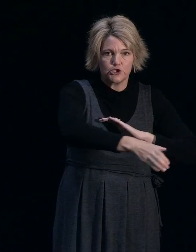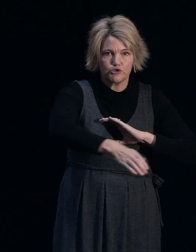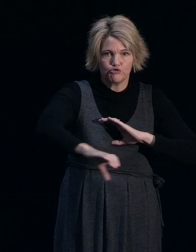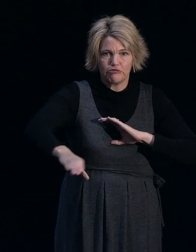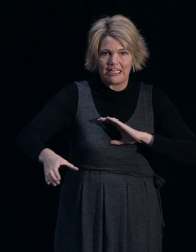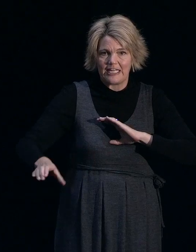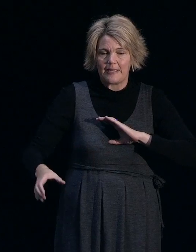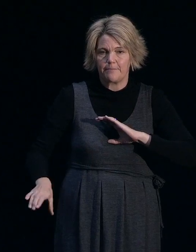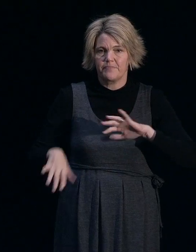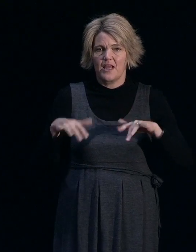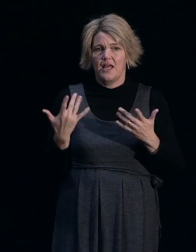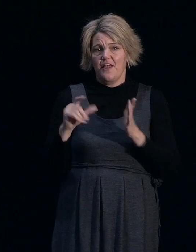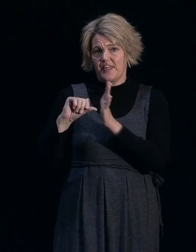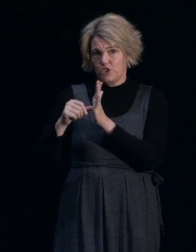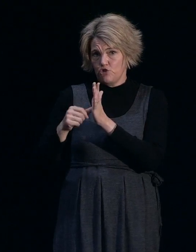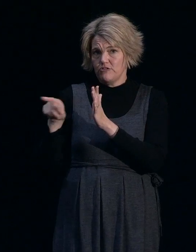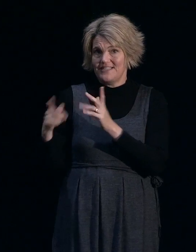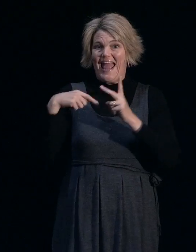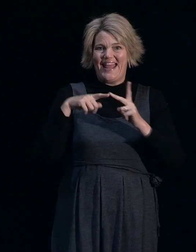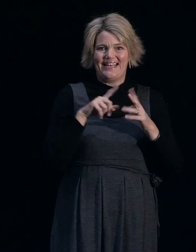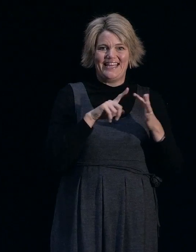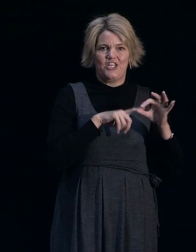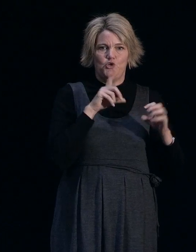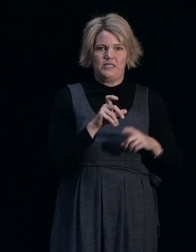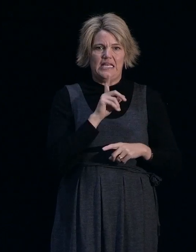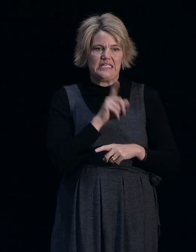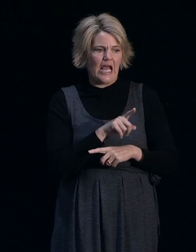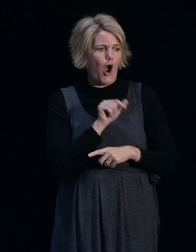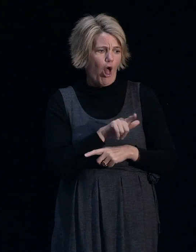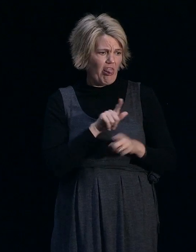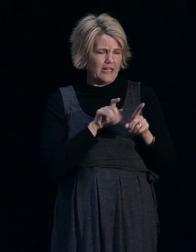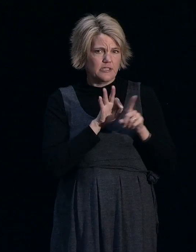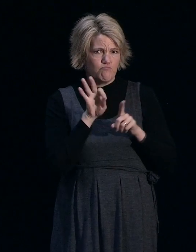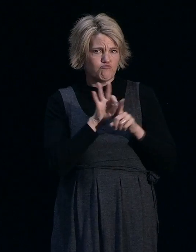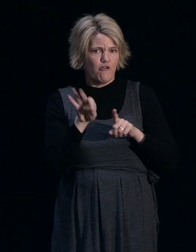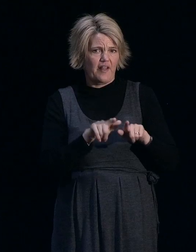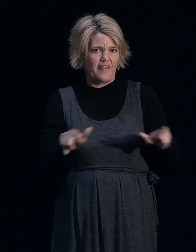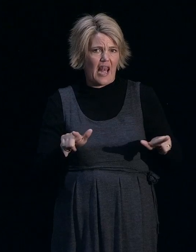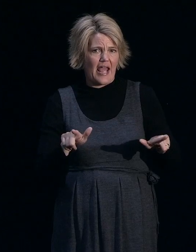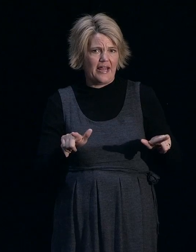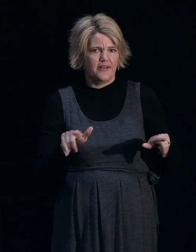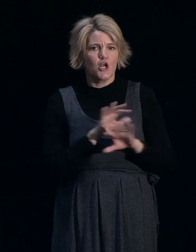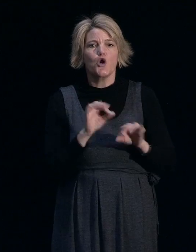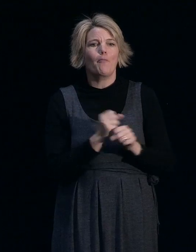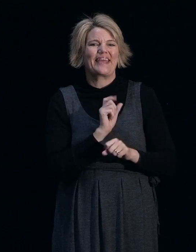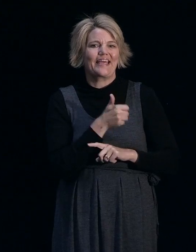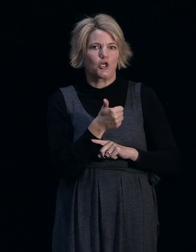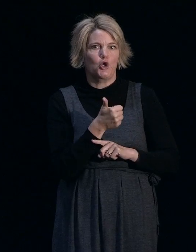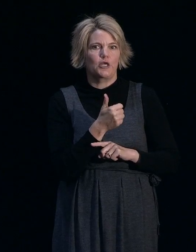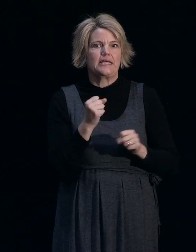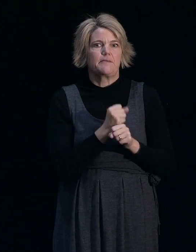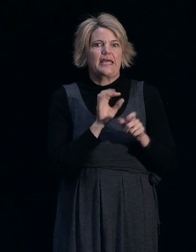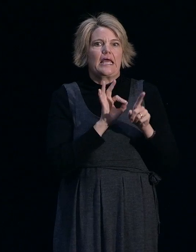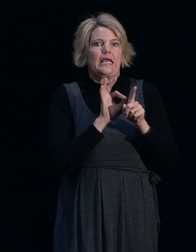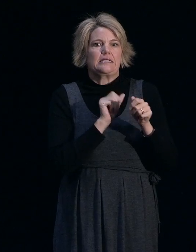The EQC say, oh, well, that's making the land better, not making it good. Not